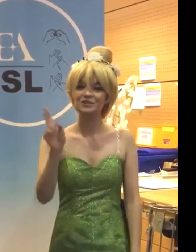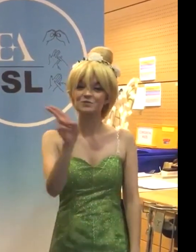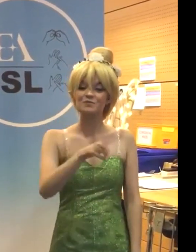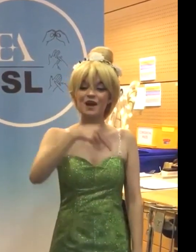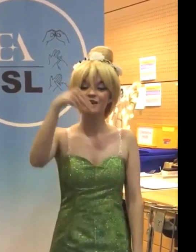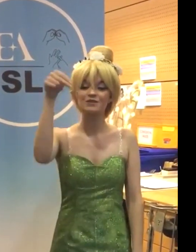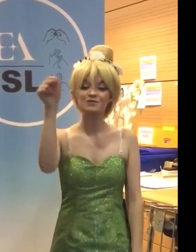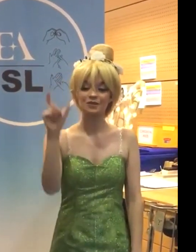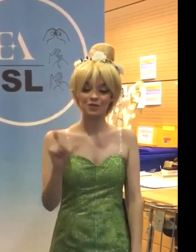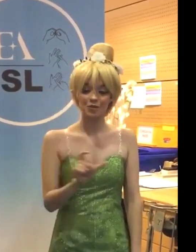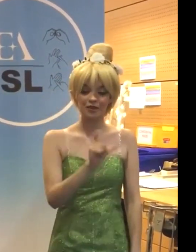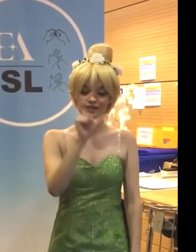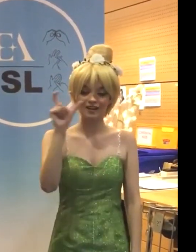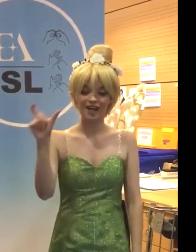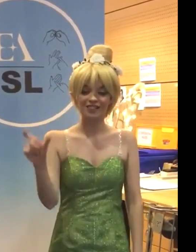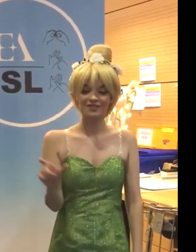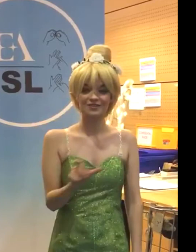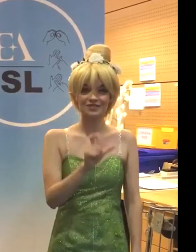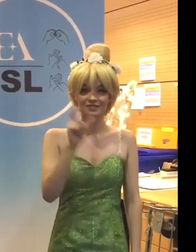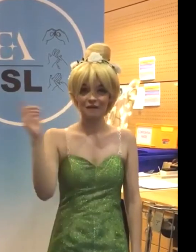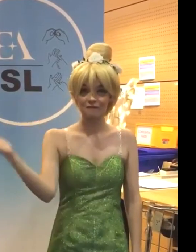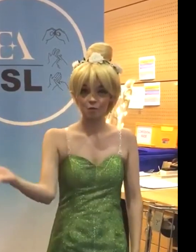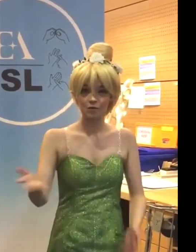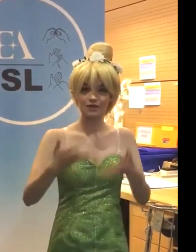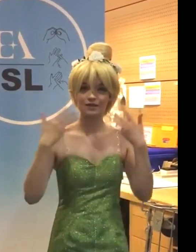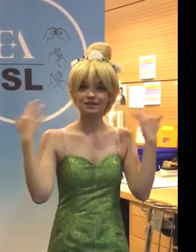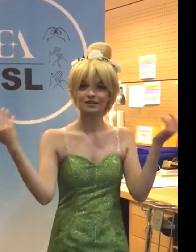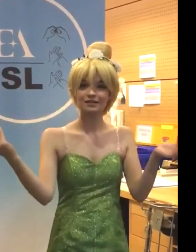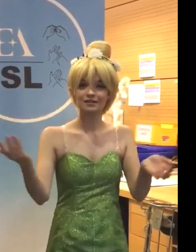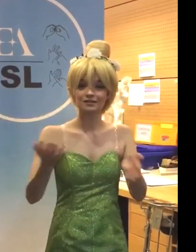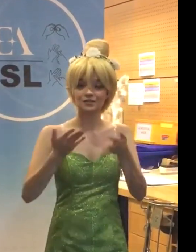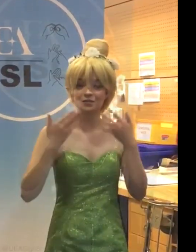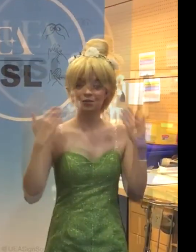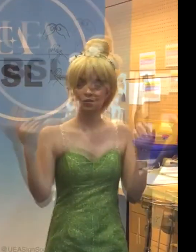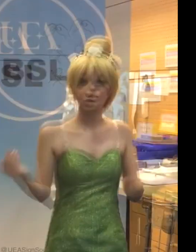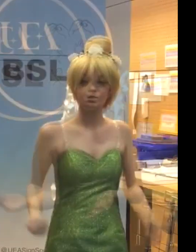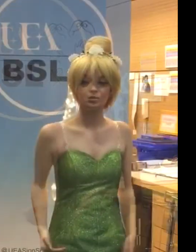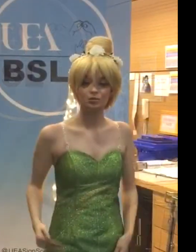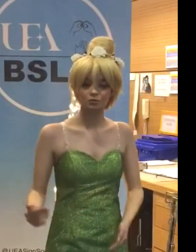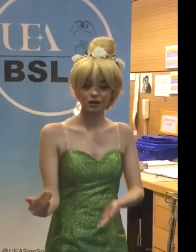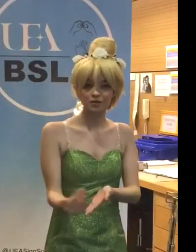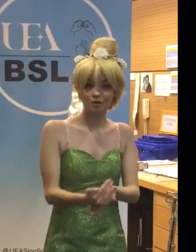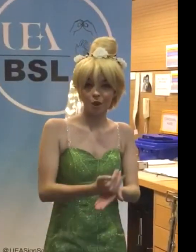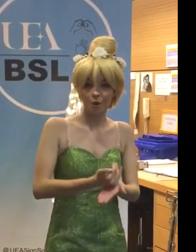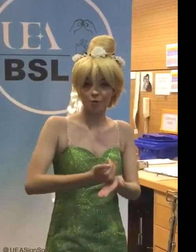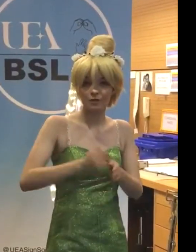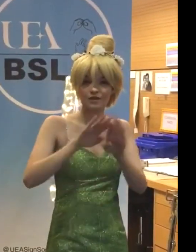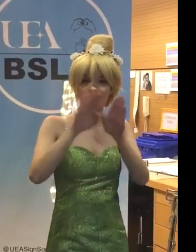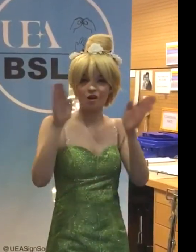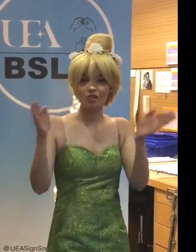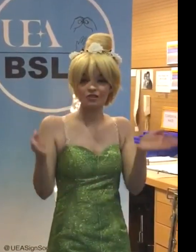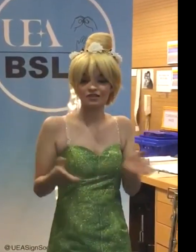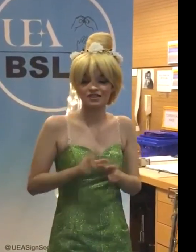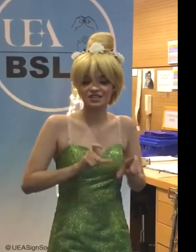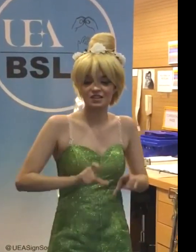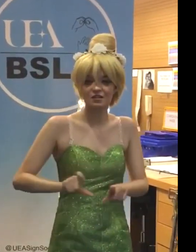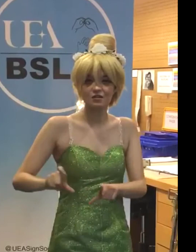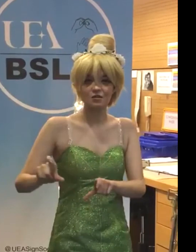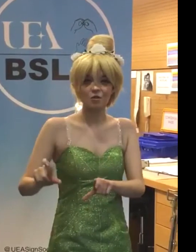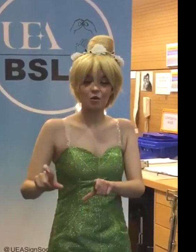to paint with all the colors of the wind. You can own the earth and still, all